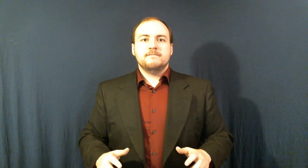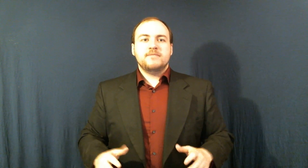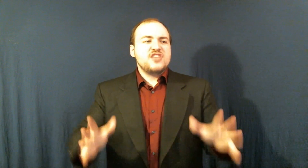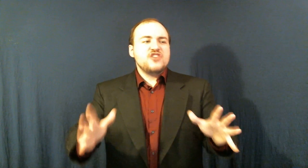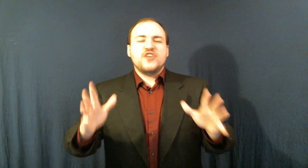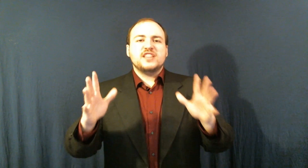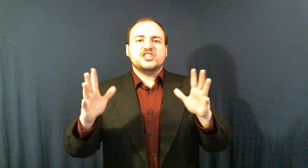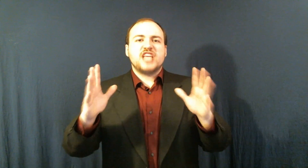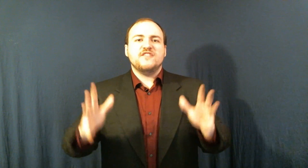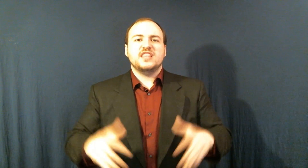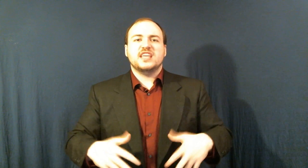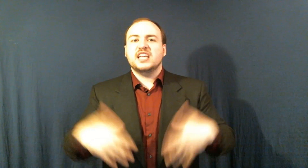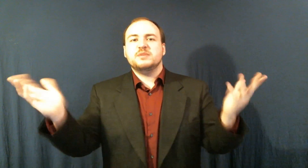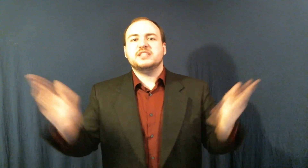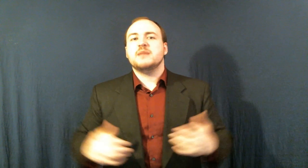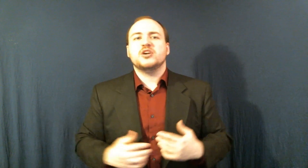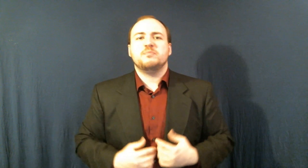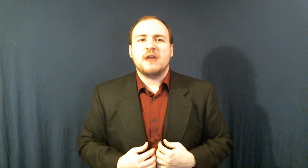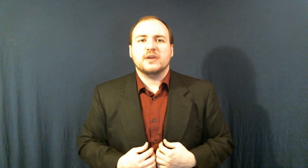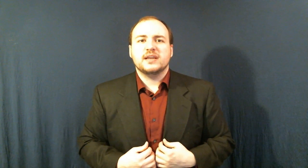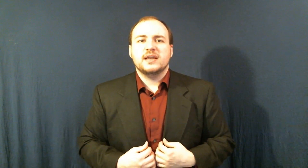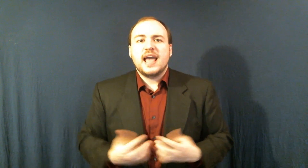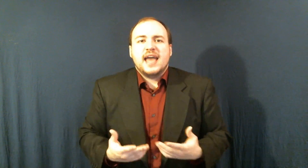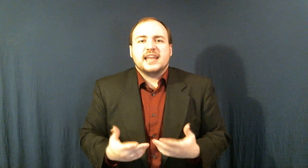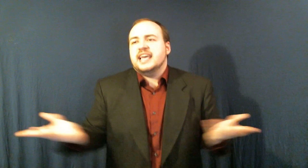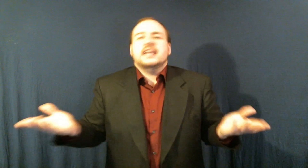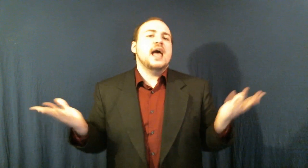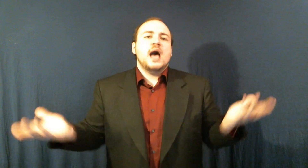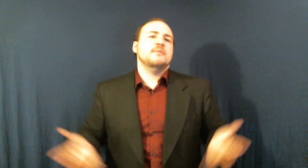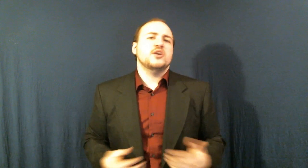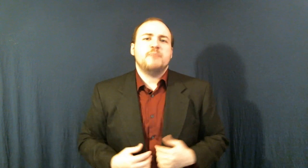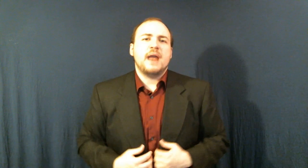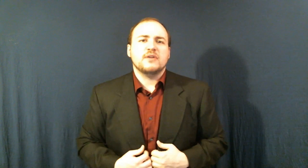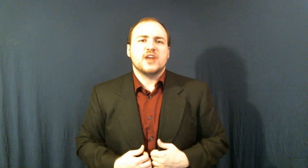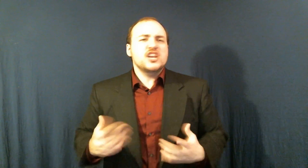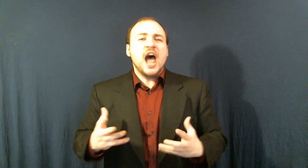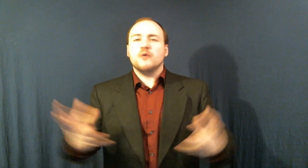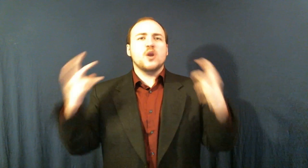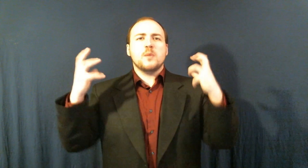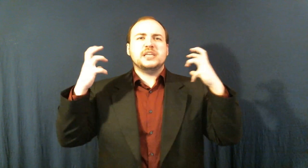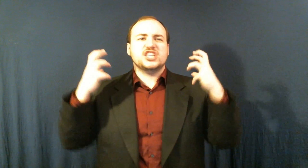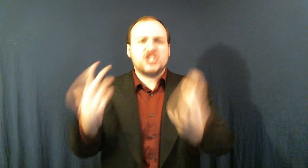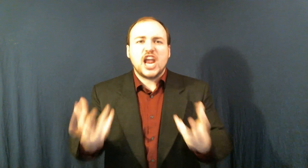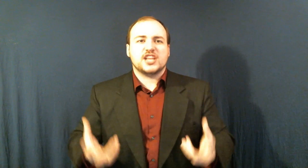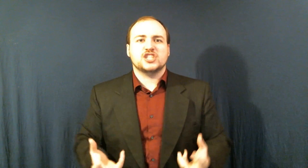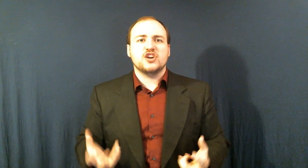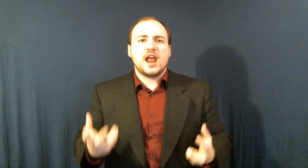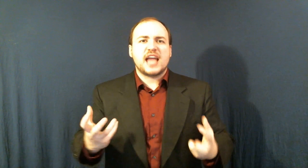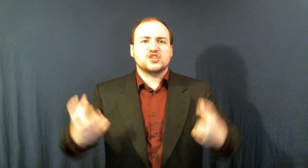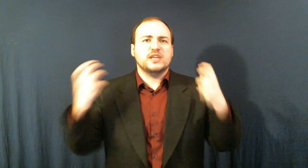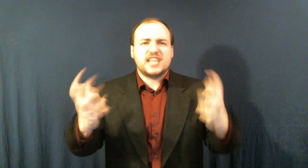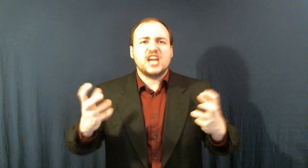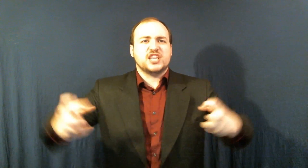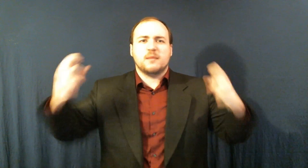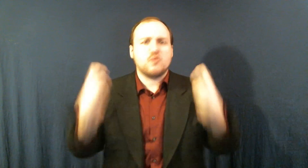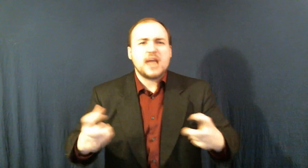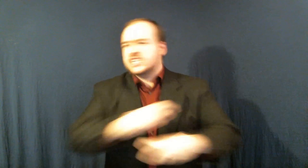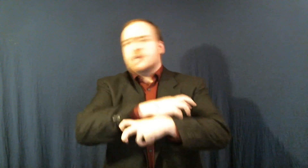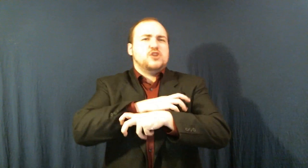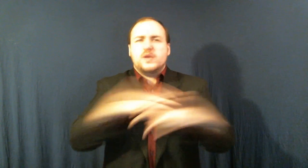And they think that just having the kids means I'm a good parent I had a kid I'm a good parent No you're a piece of shit because you're not actually teaching them or raising them or